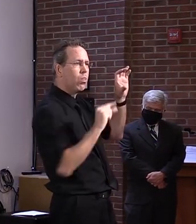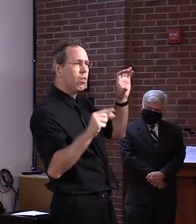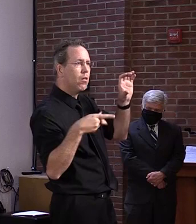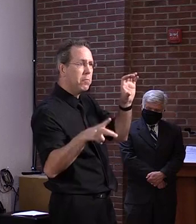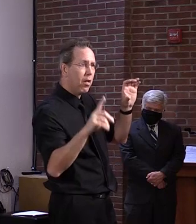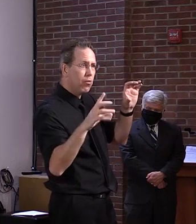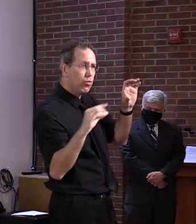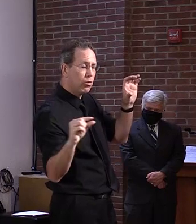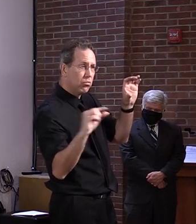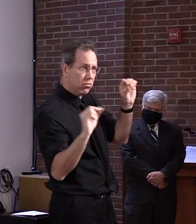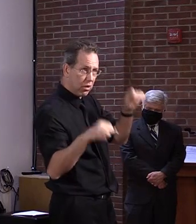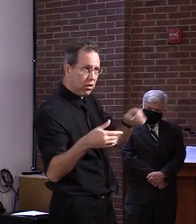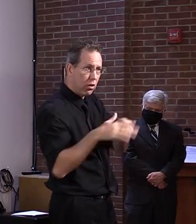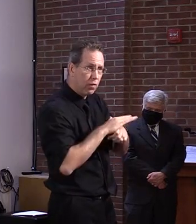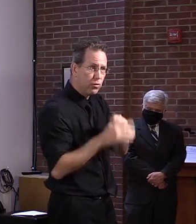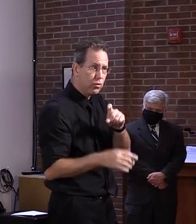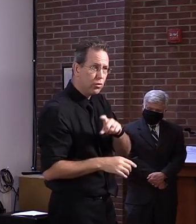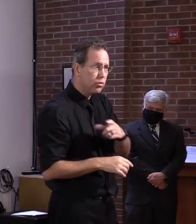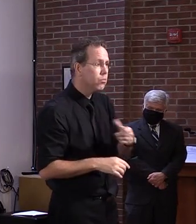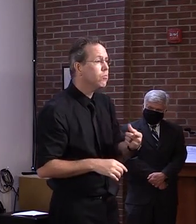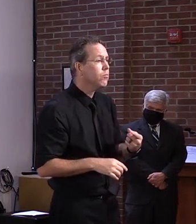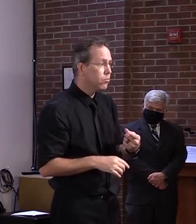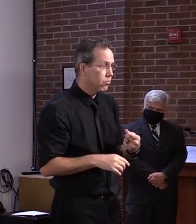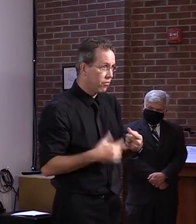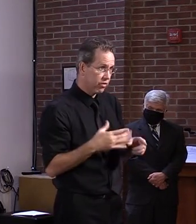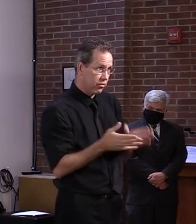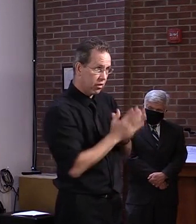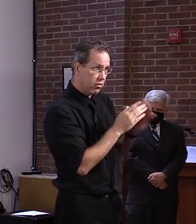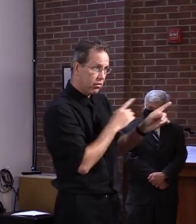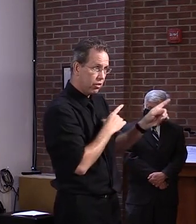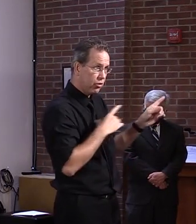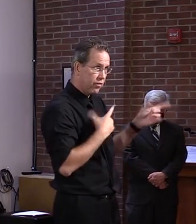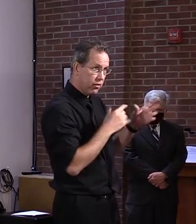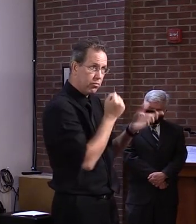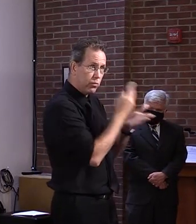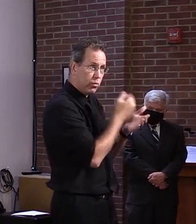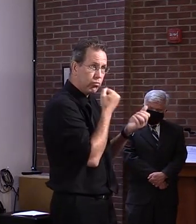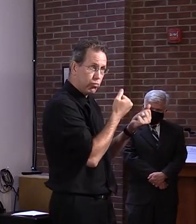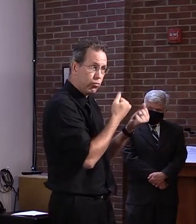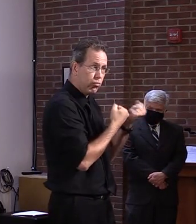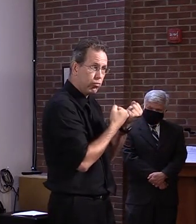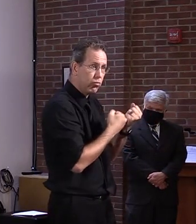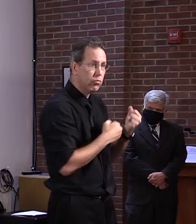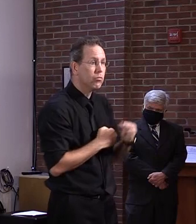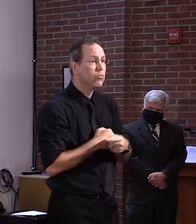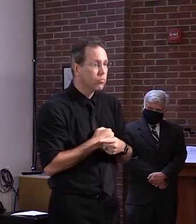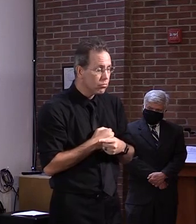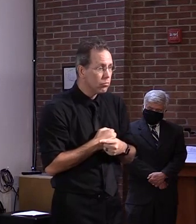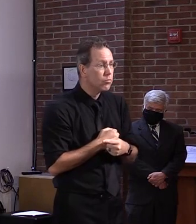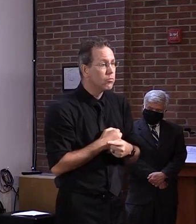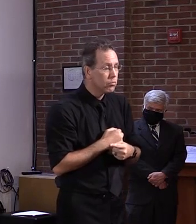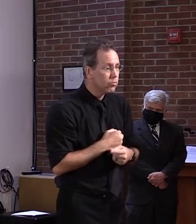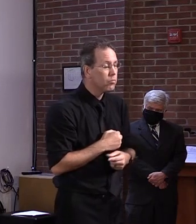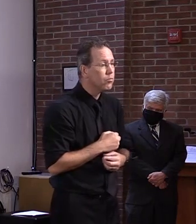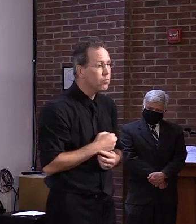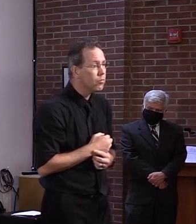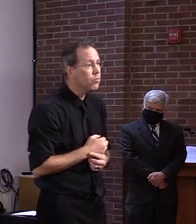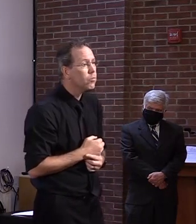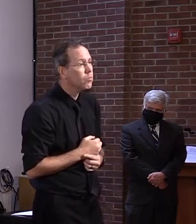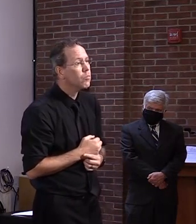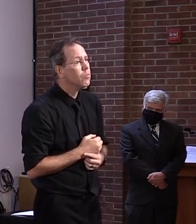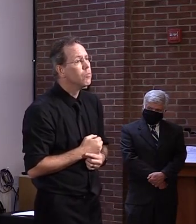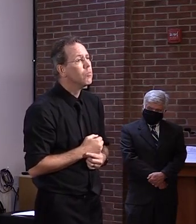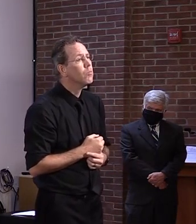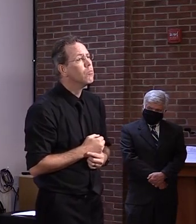would only last about a month. Would that, would that piece of it, with the $100 that Vermont's going to add into it, go back to